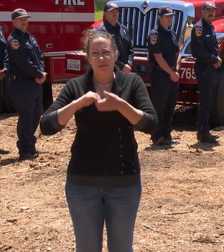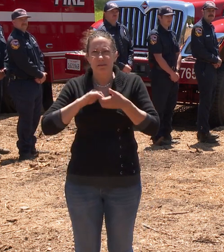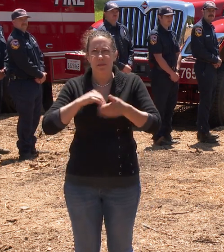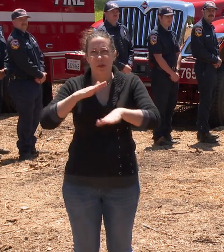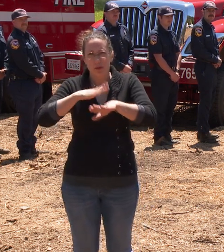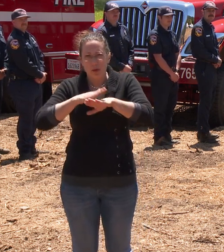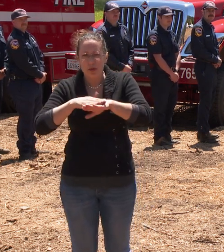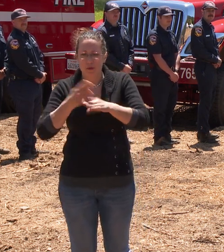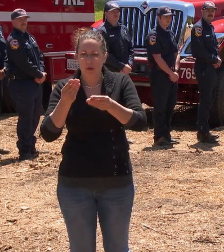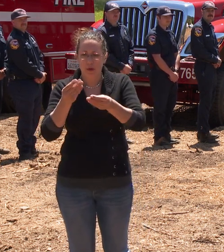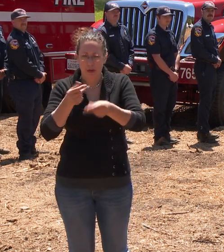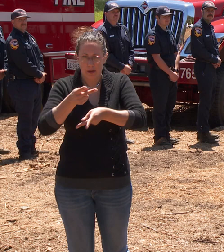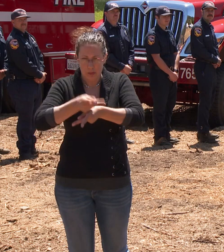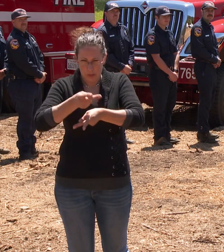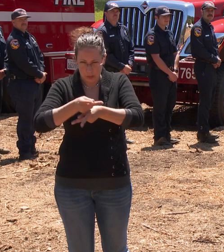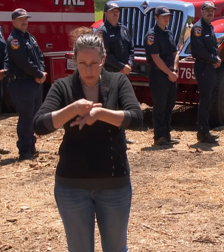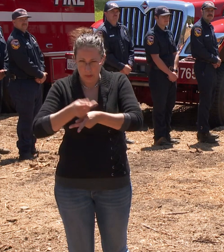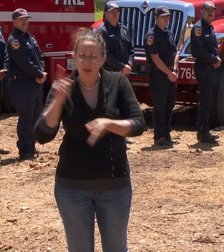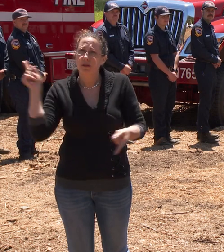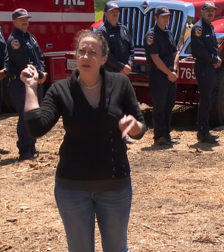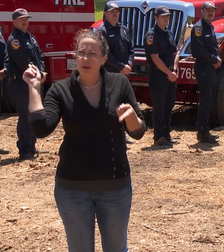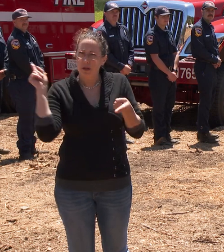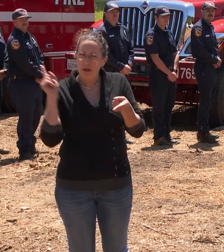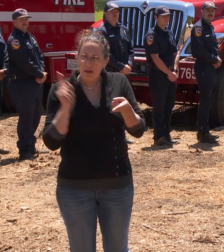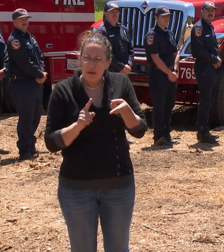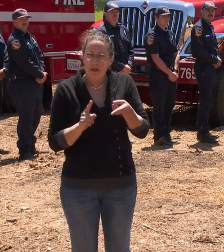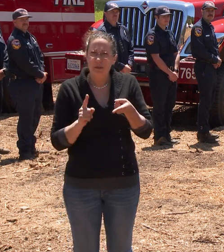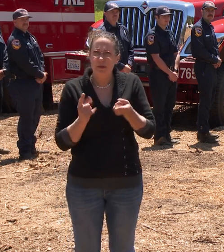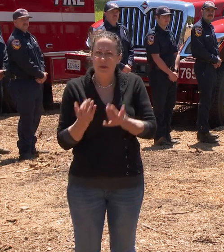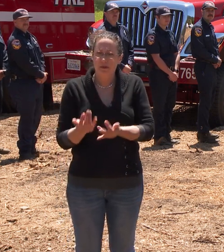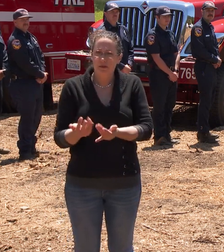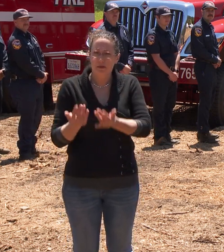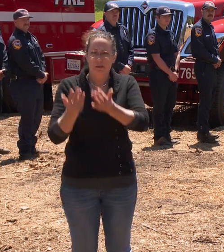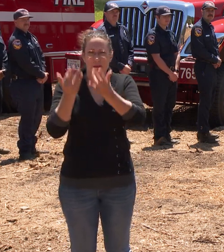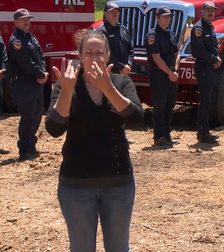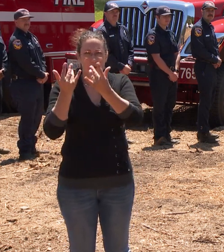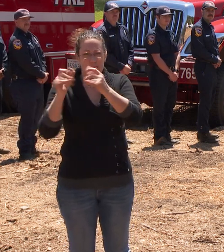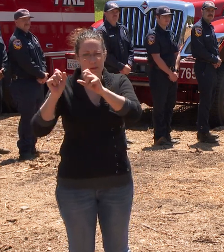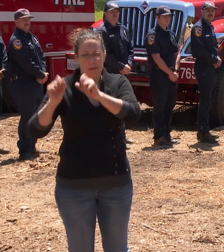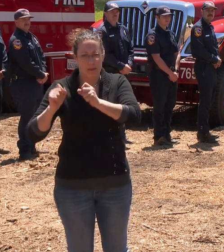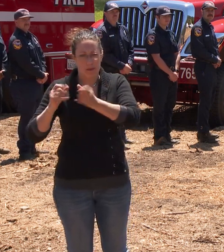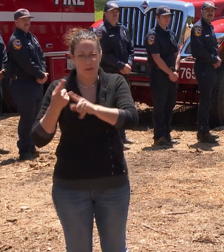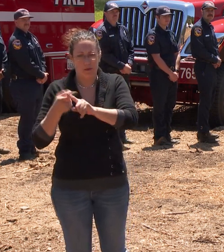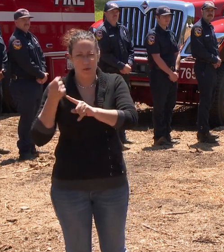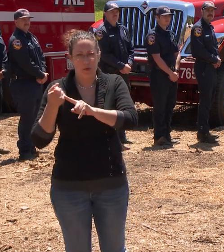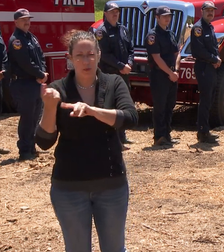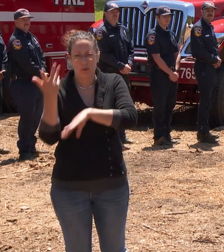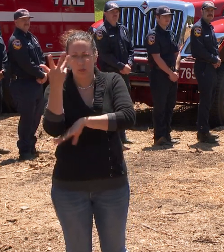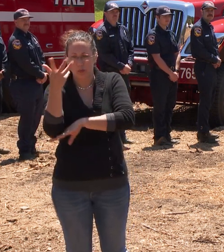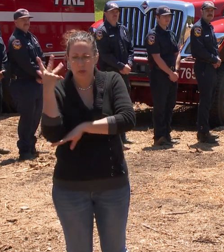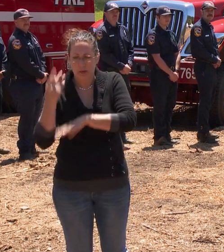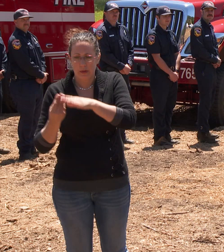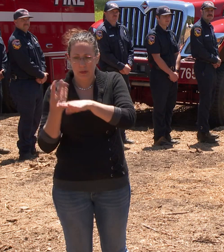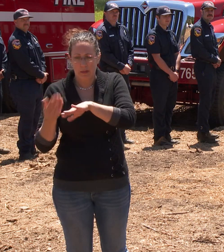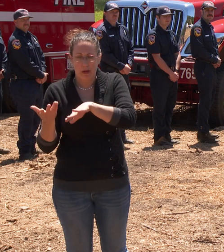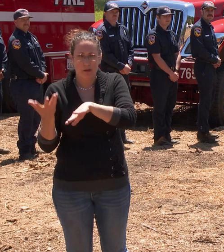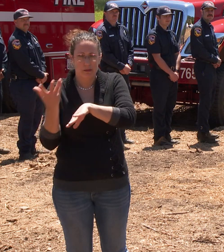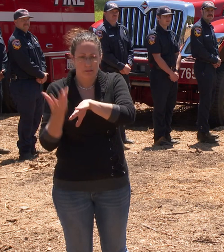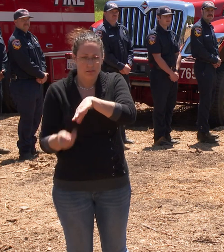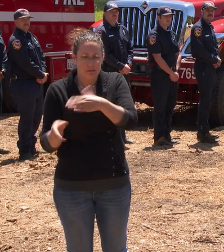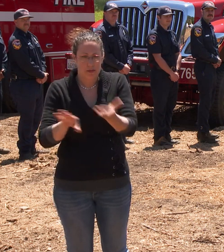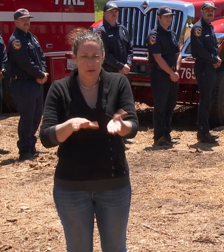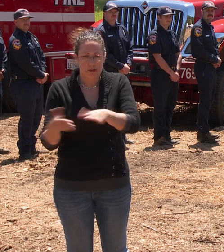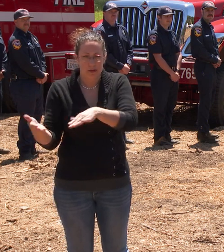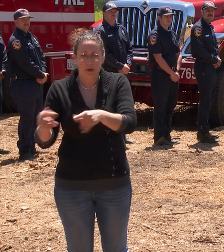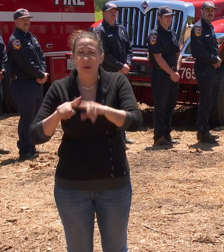stewardship, and this included limited reduction of fire fuels. However, in 2019, as a result of the wildfires